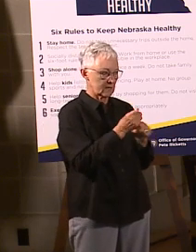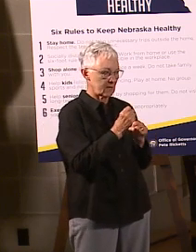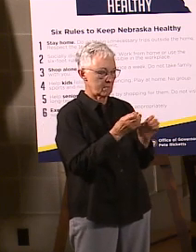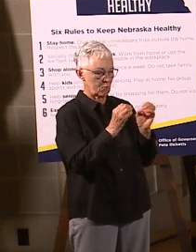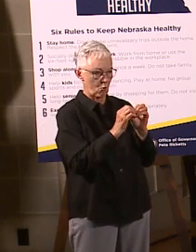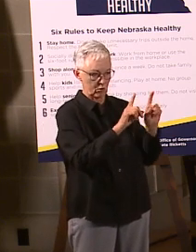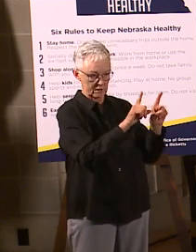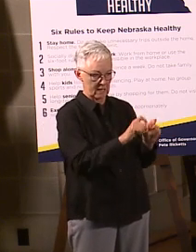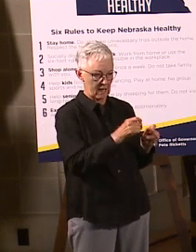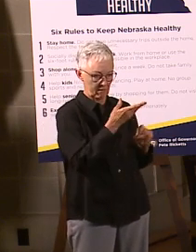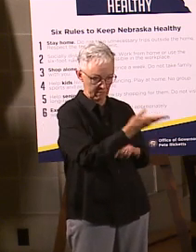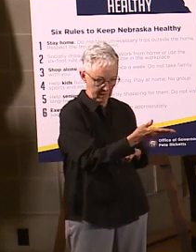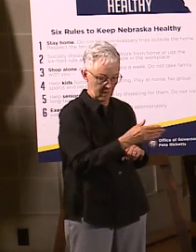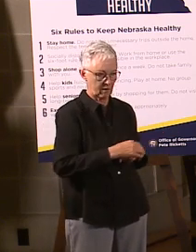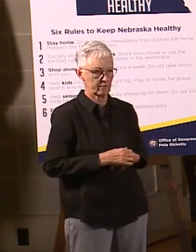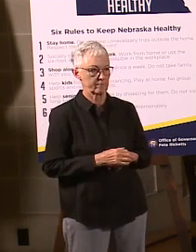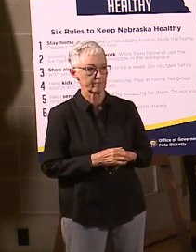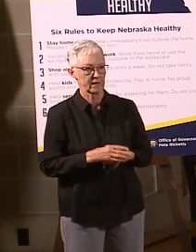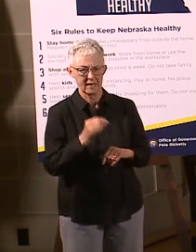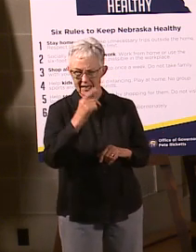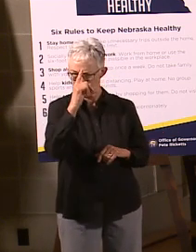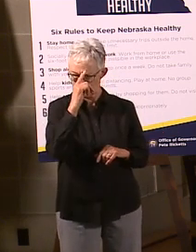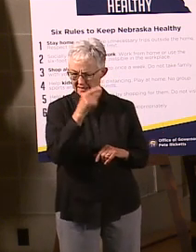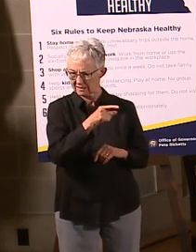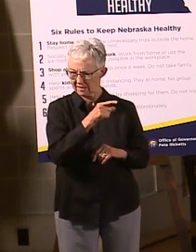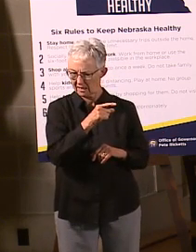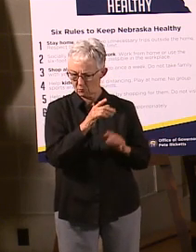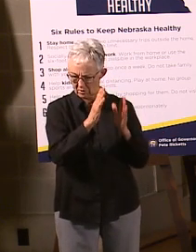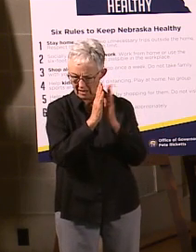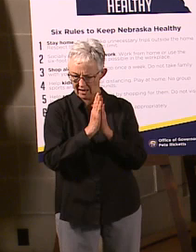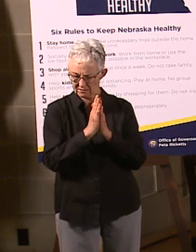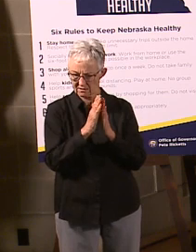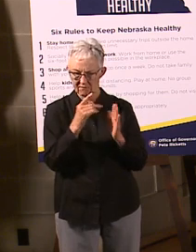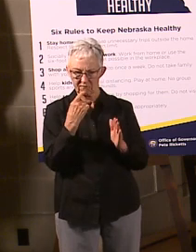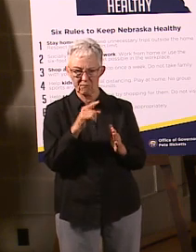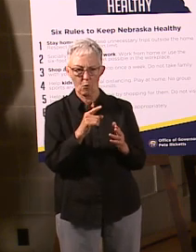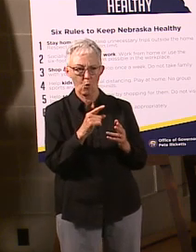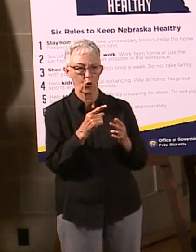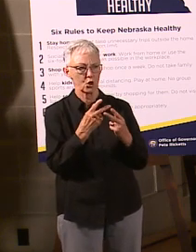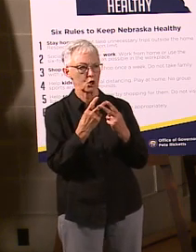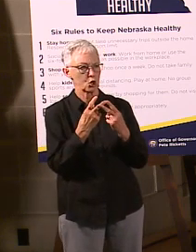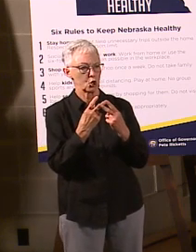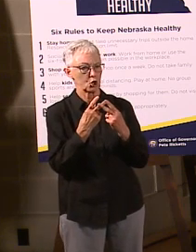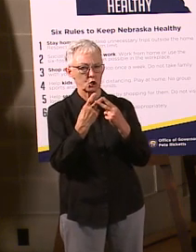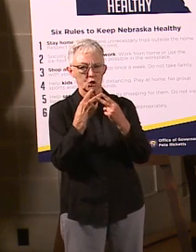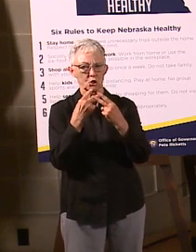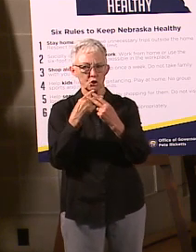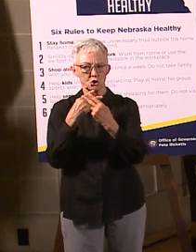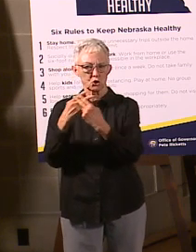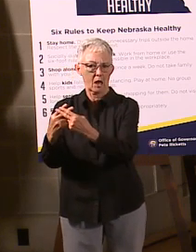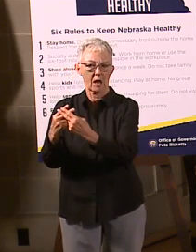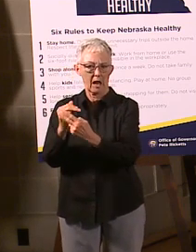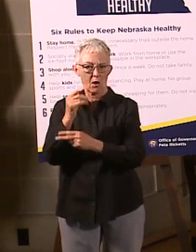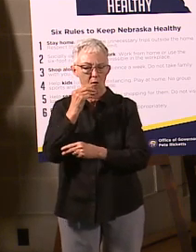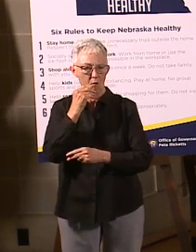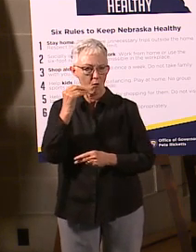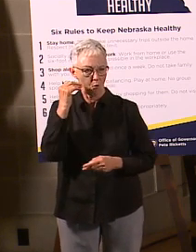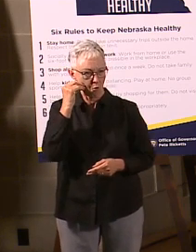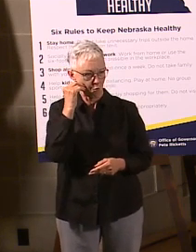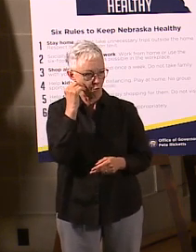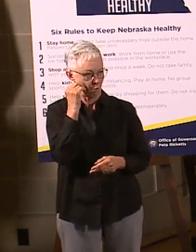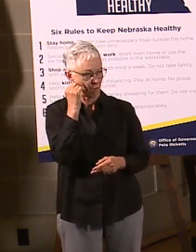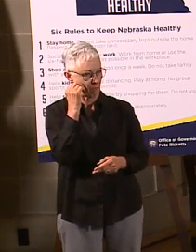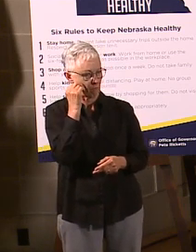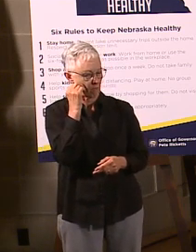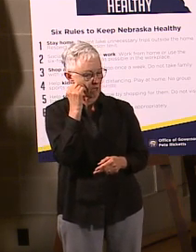was a shelter-in-place order. I don't know that they specifically asked for a closure of JBS, I can't recall what that